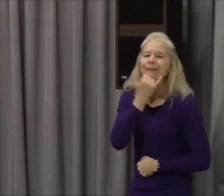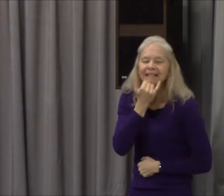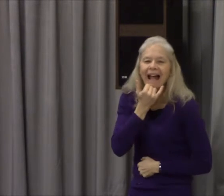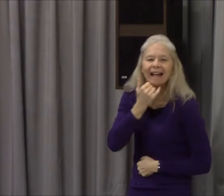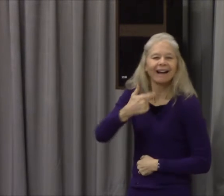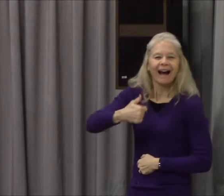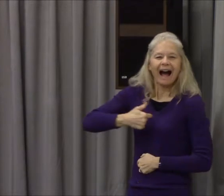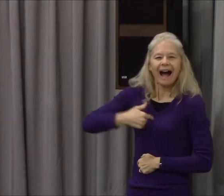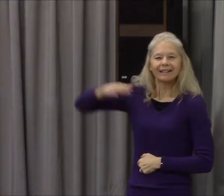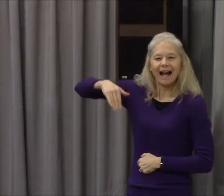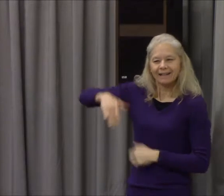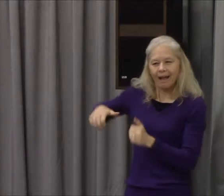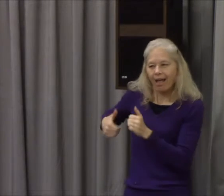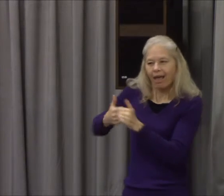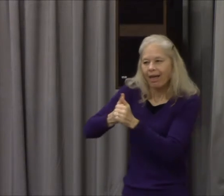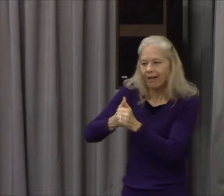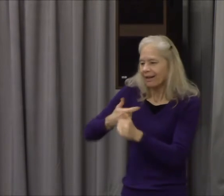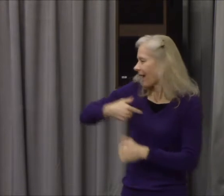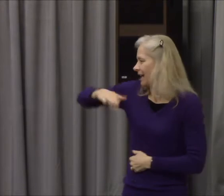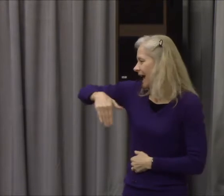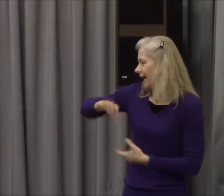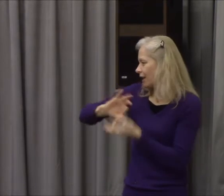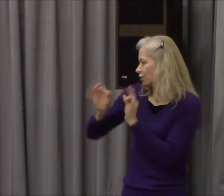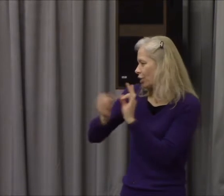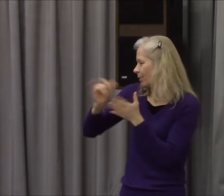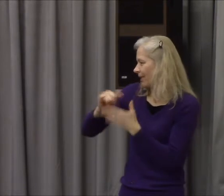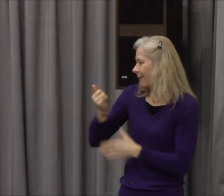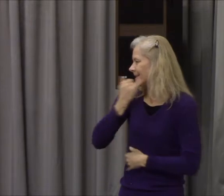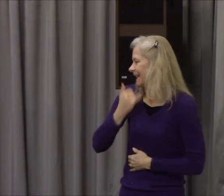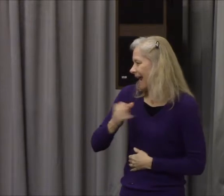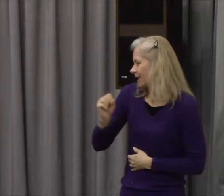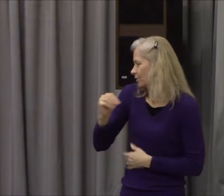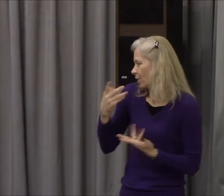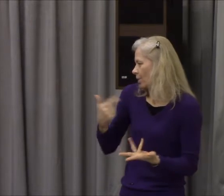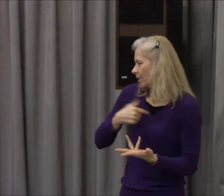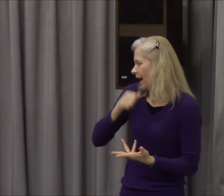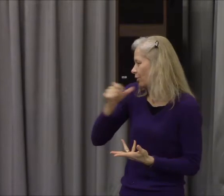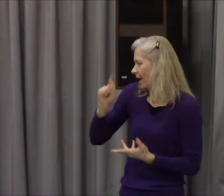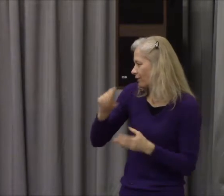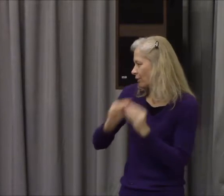Paul's preaching the gospel. Teaching about Jesus. And